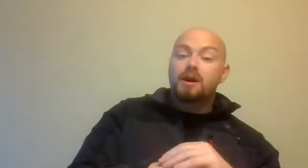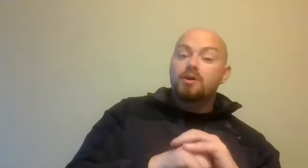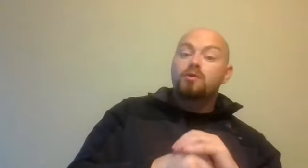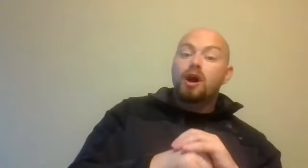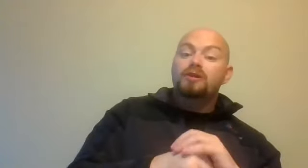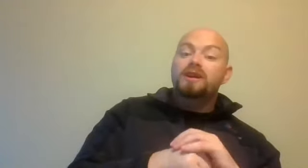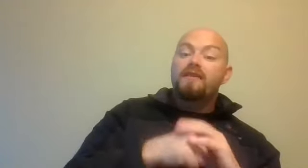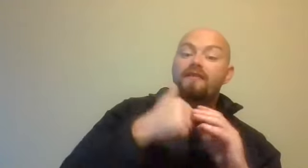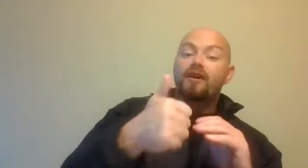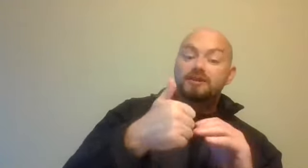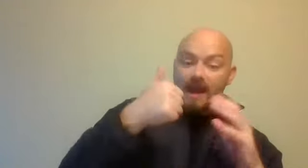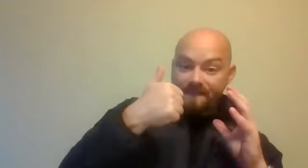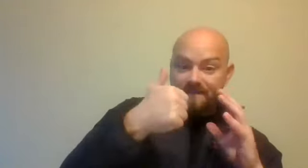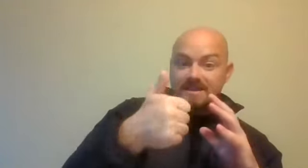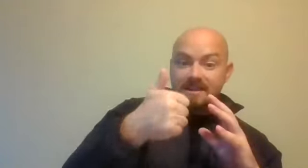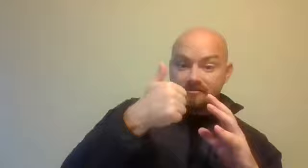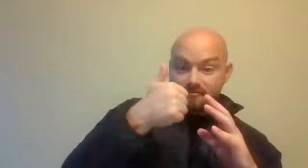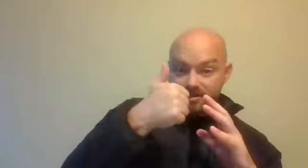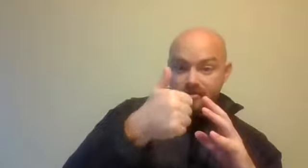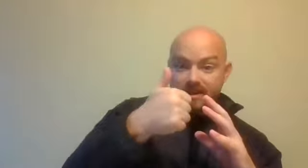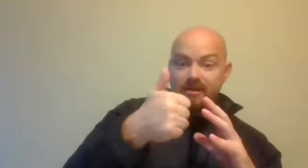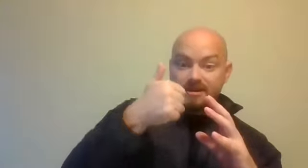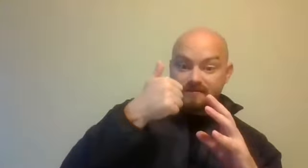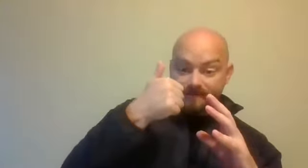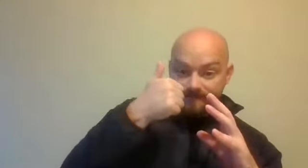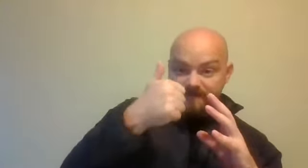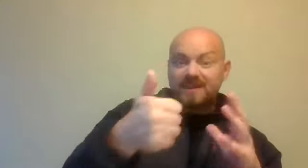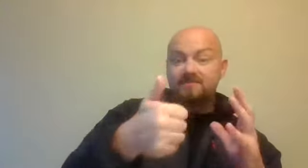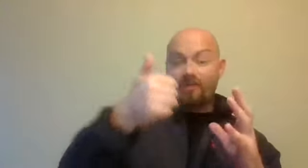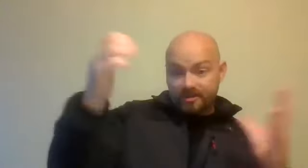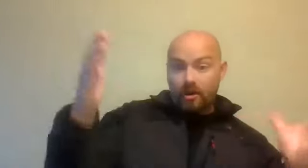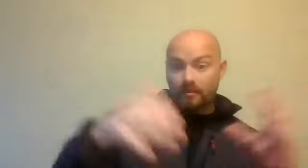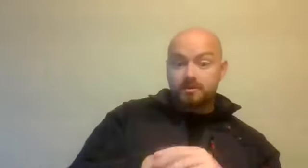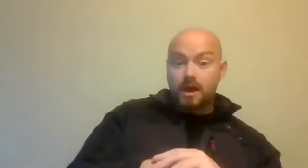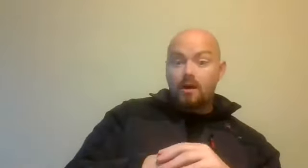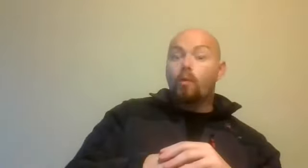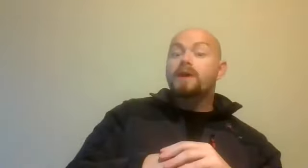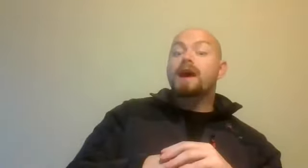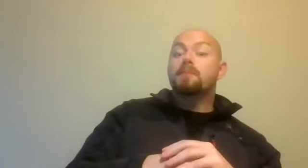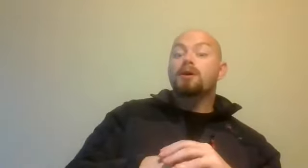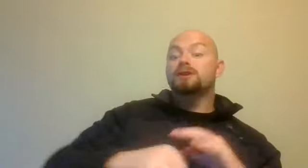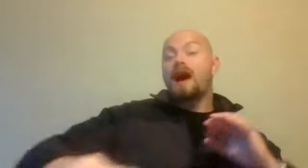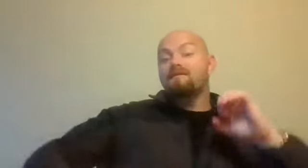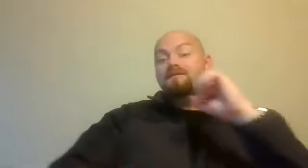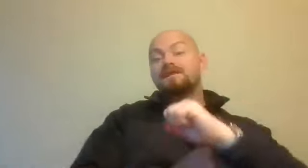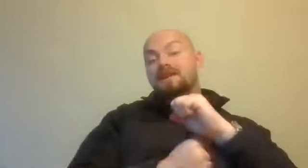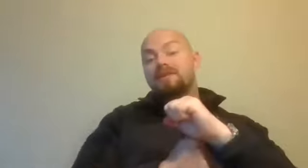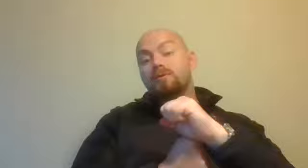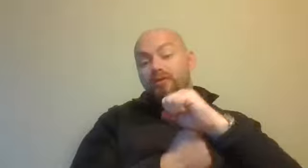who got in a fight, a physical restraint-related fist fight almost, with a person and physically removed,